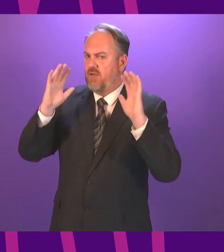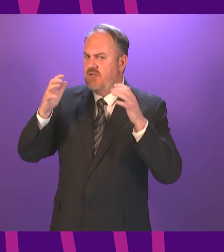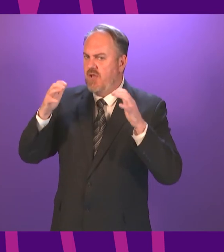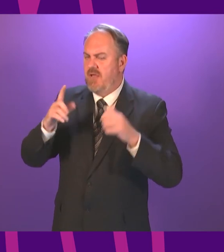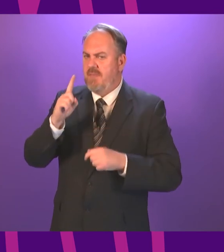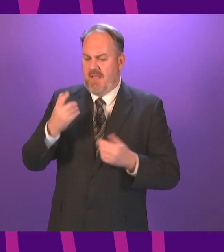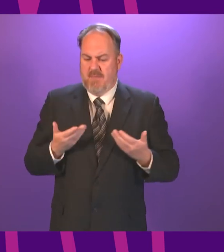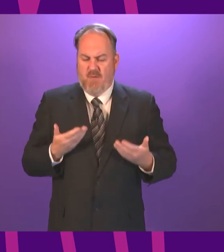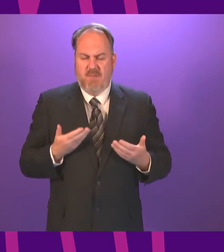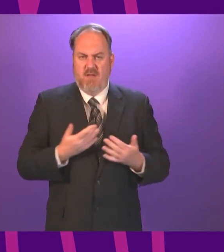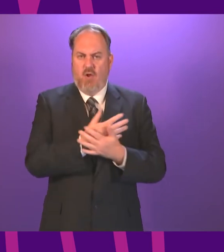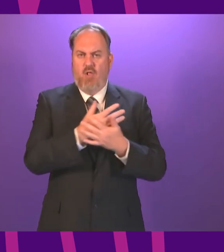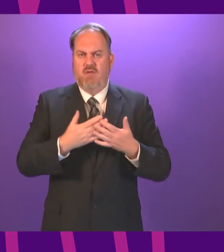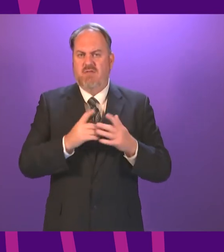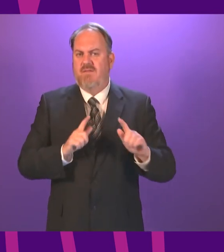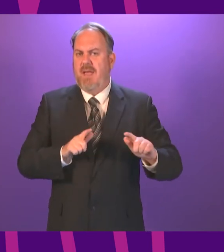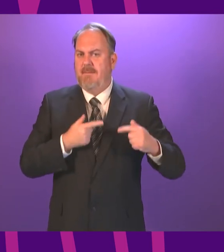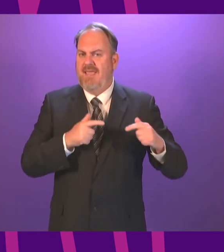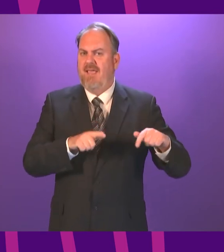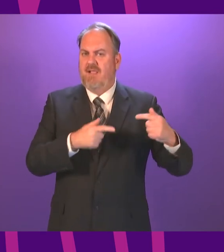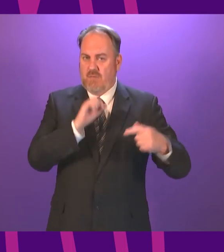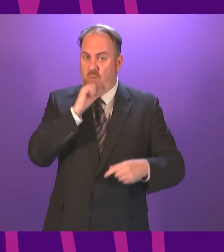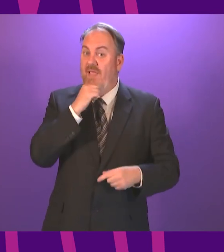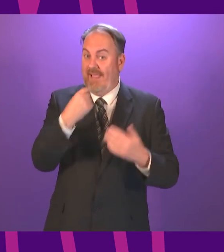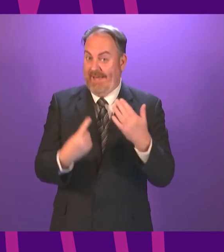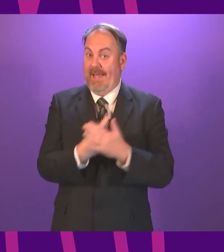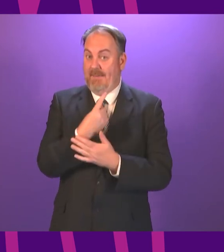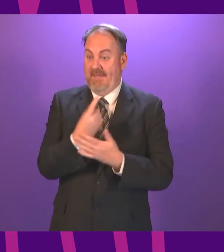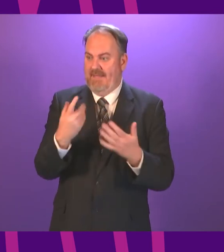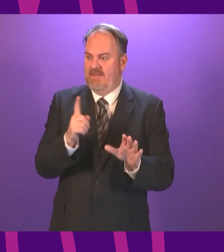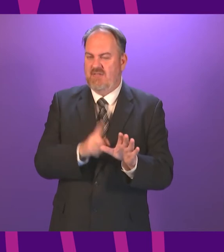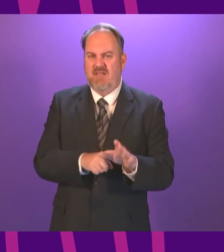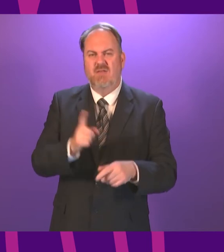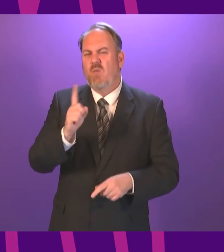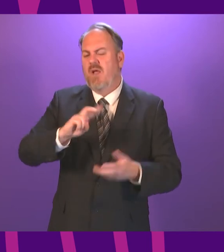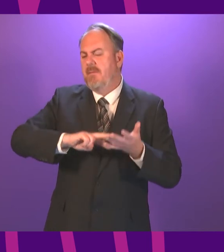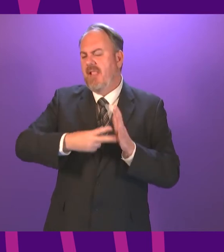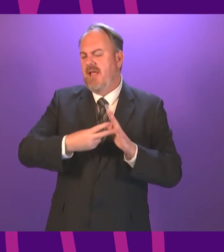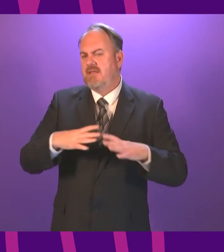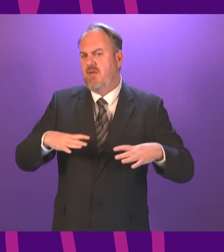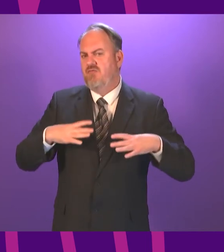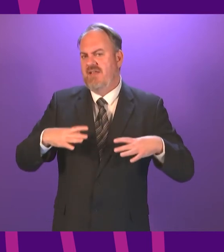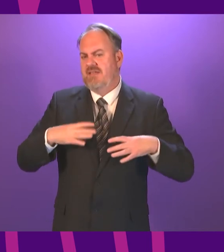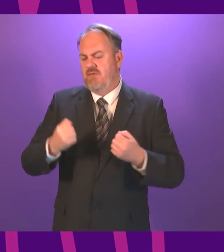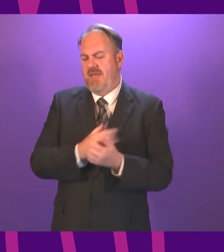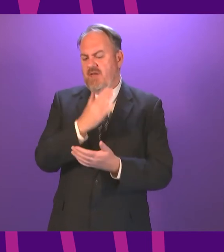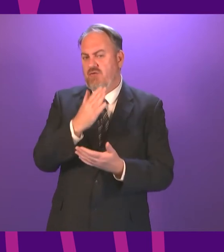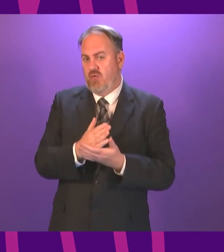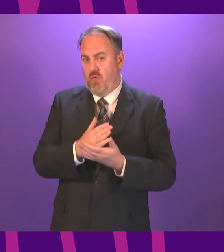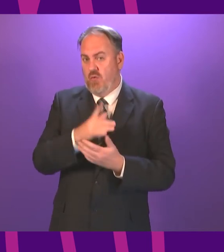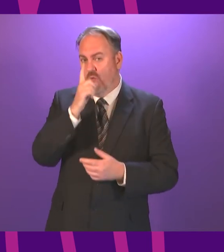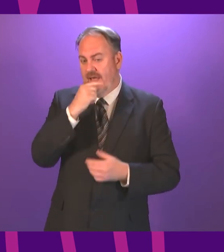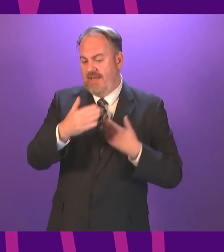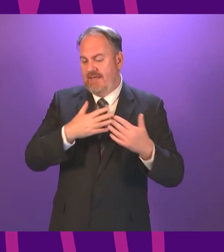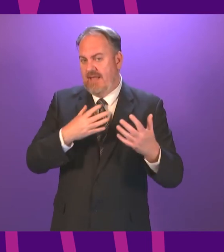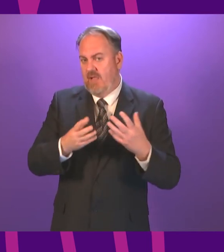a large volume of appeals now seems inevitable this year. So can I ask what has been put in place to ensure the SQA has the capacity to process